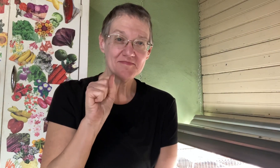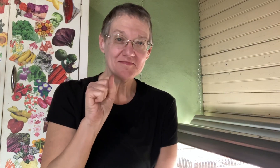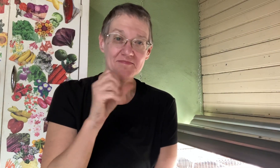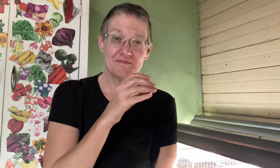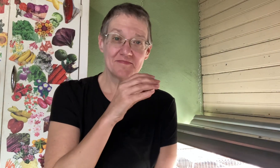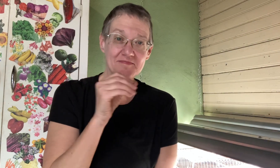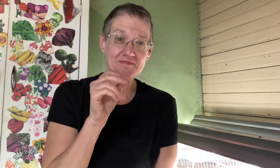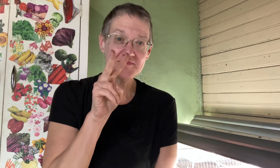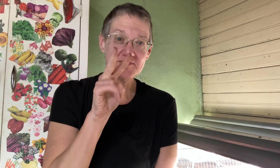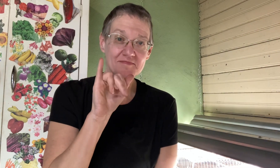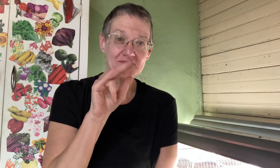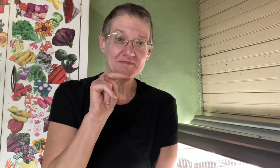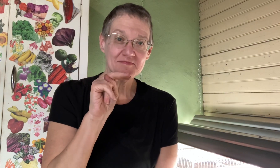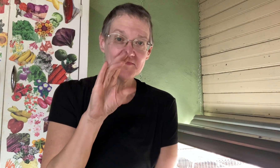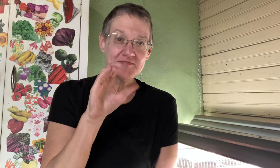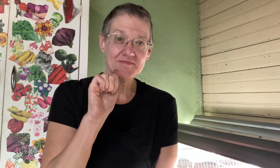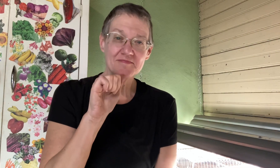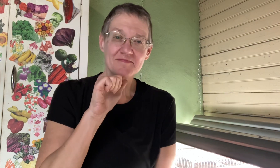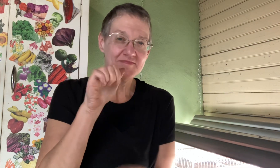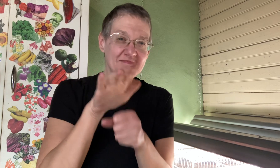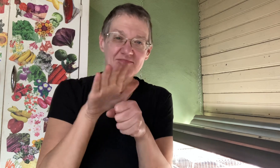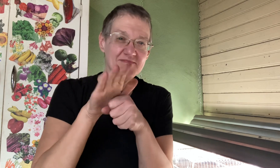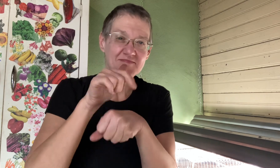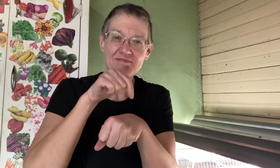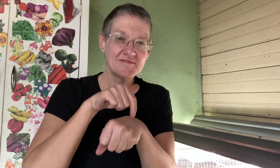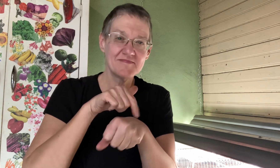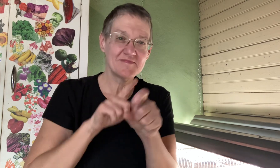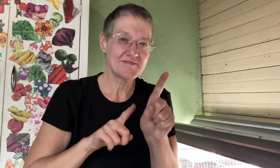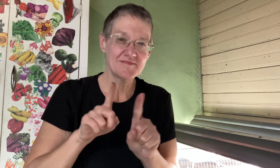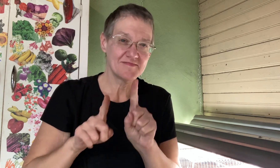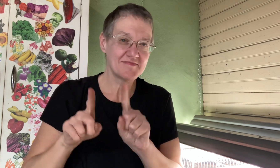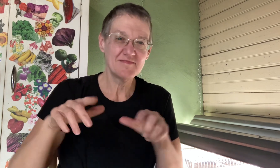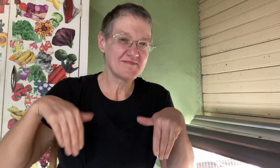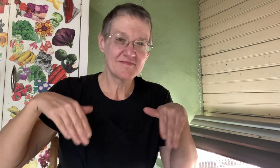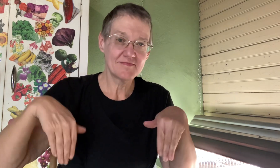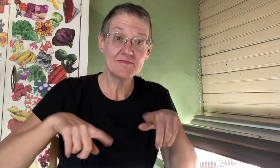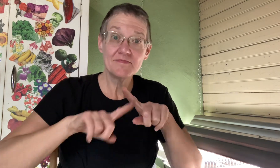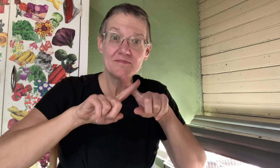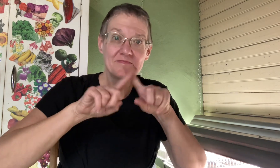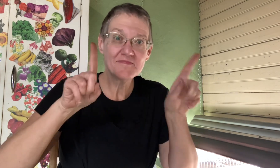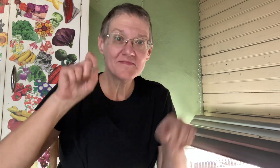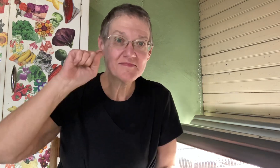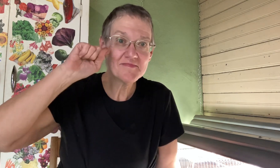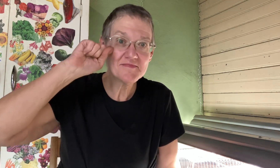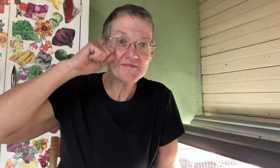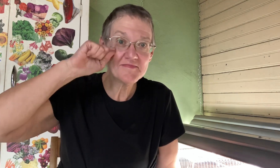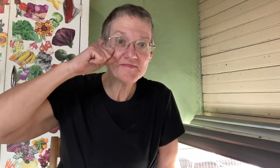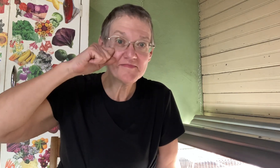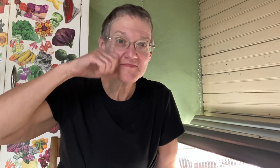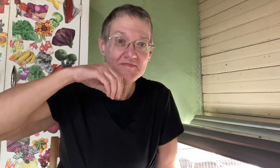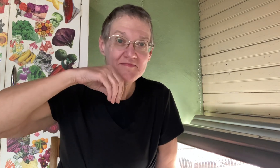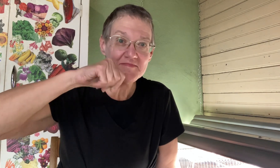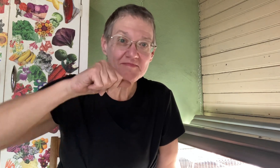now the petunias and the vinca it hasn't been enough time for those to germinate but the onions